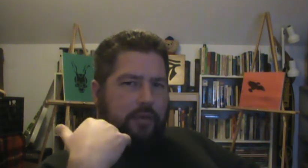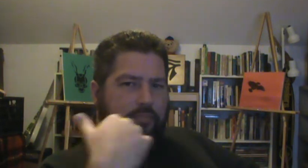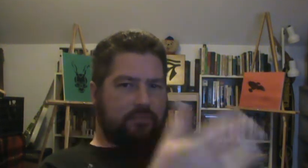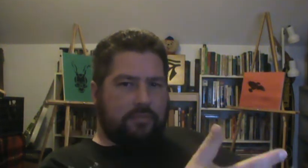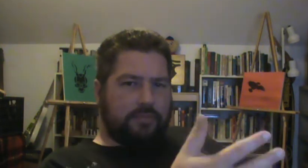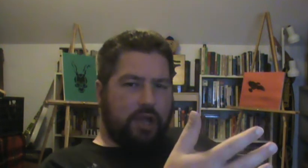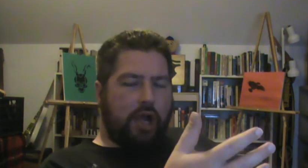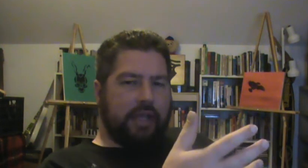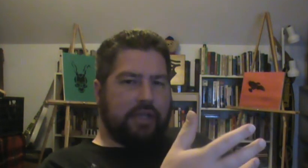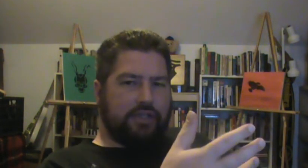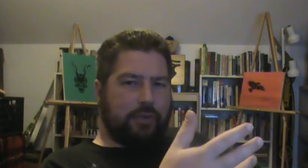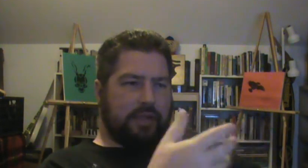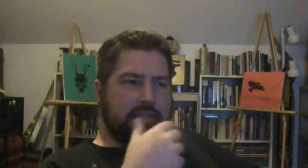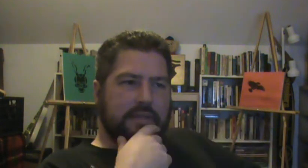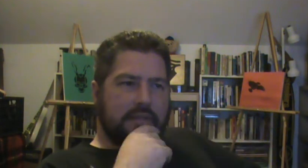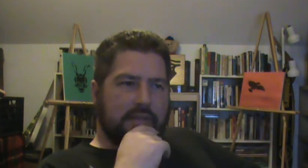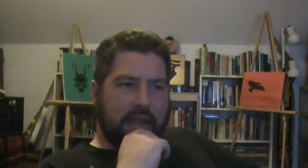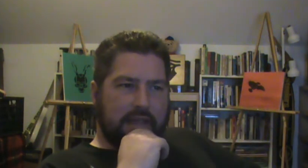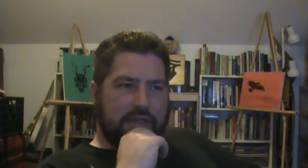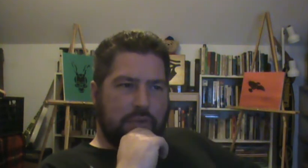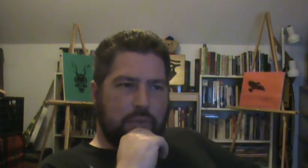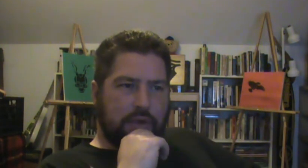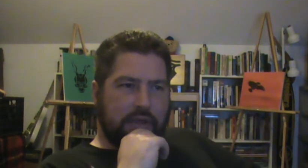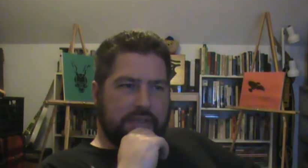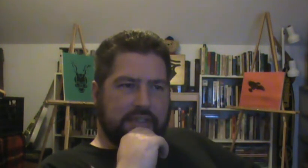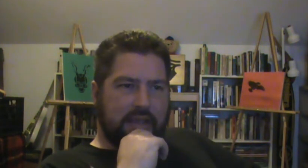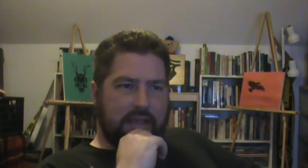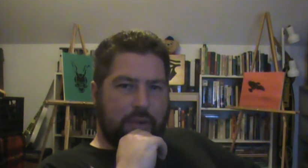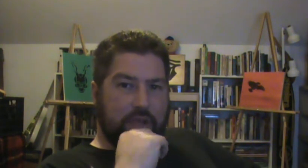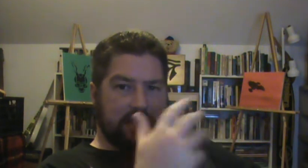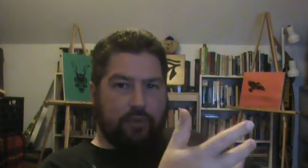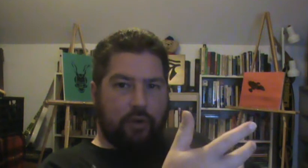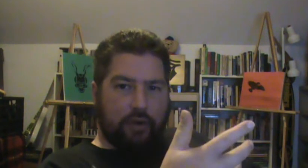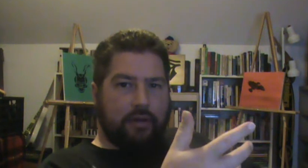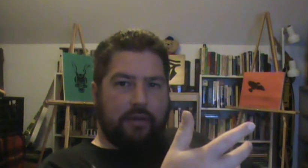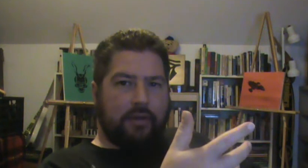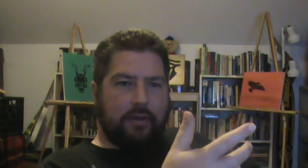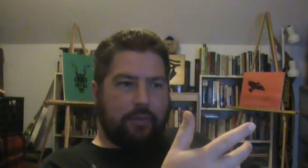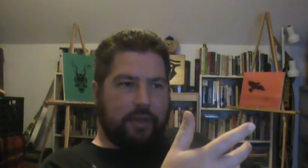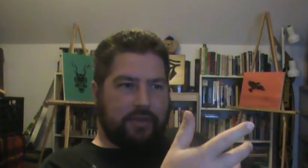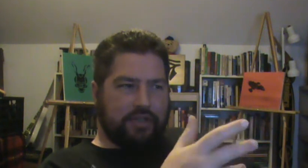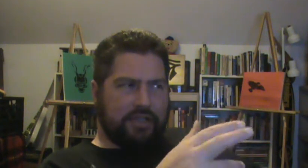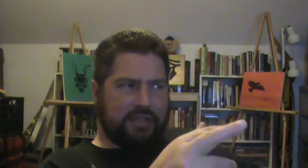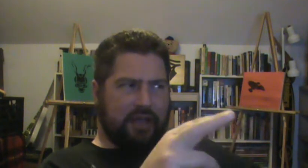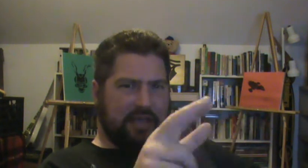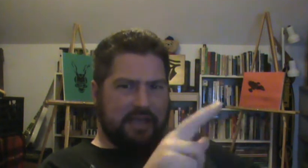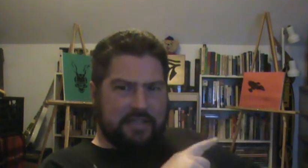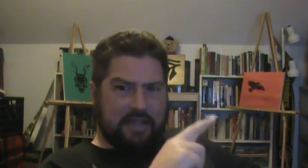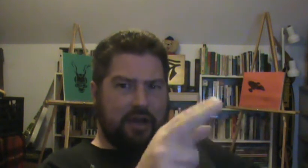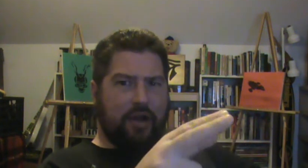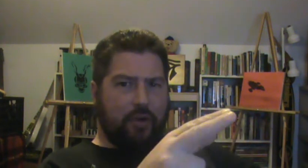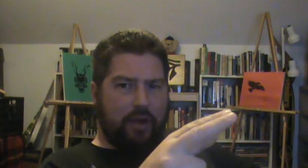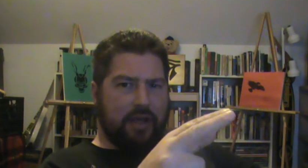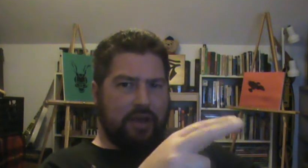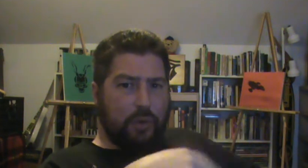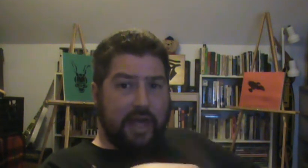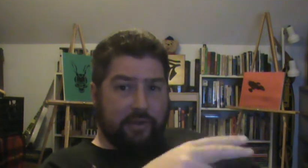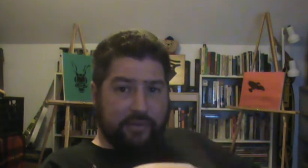talking to it like you would, say, a Ouija board, with just a yes and a no and no letters.